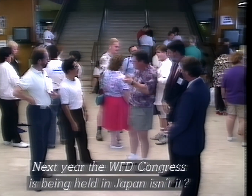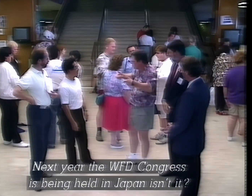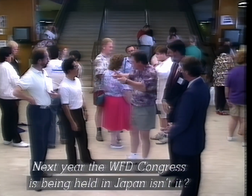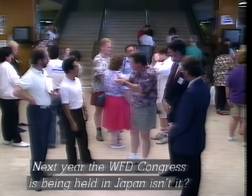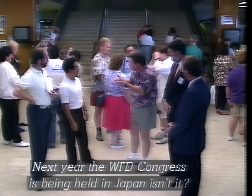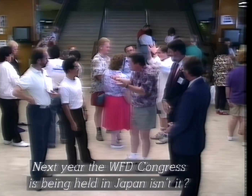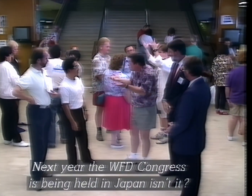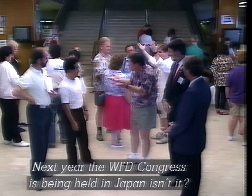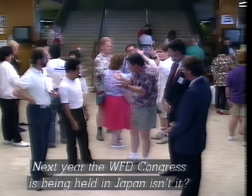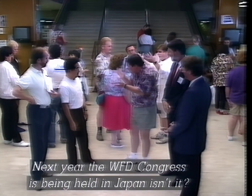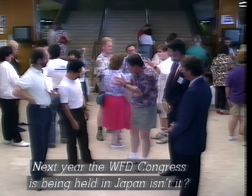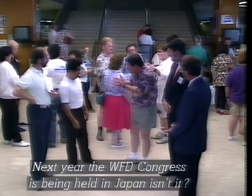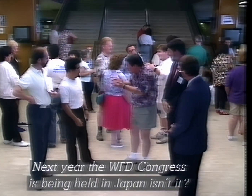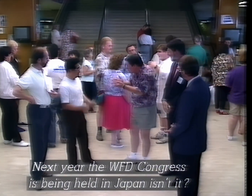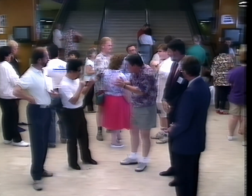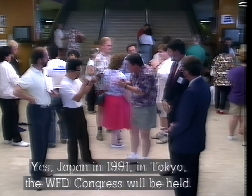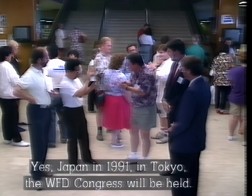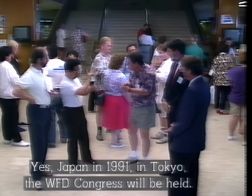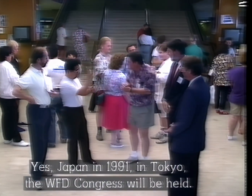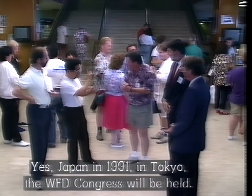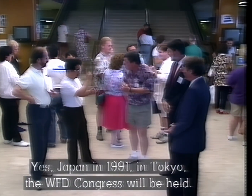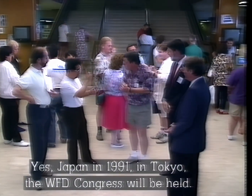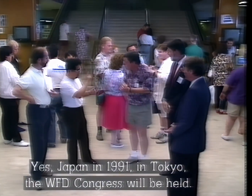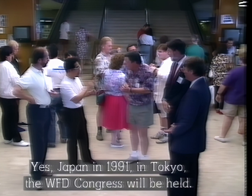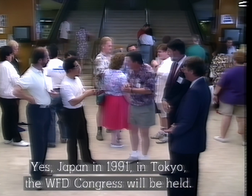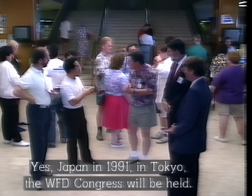Now, next year, the World Federation for the Deaf Congress is being held in Japan, isn't it?